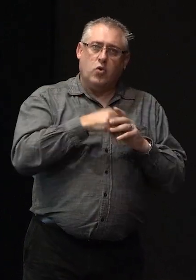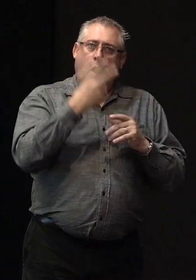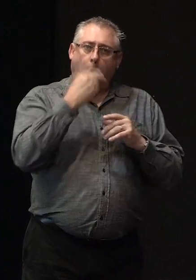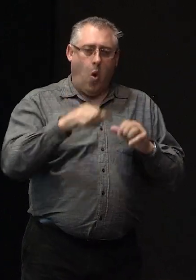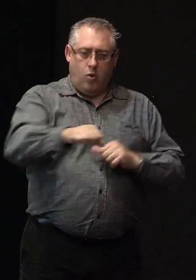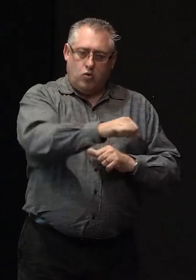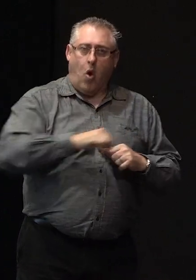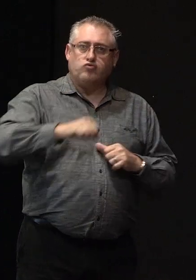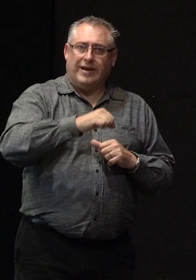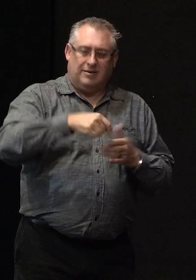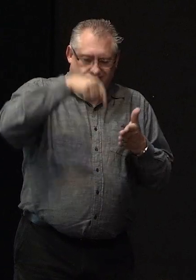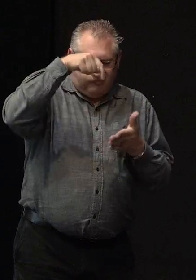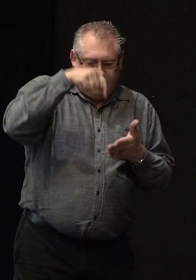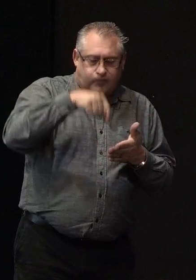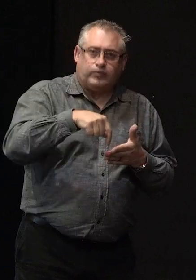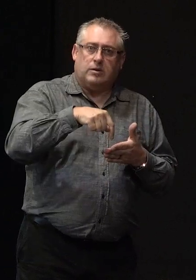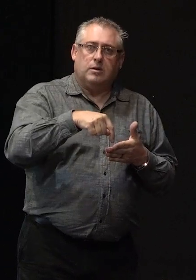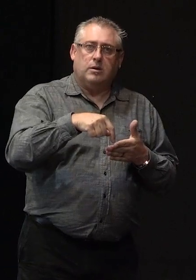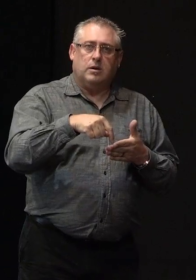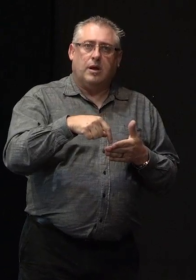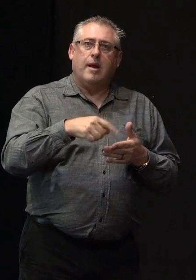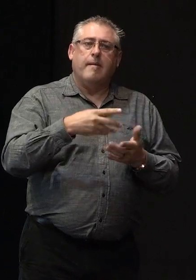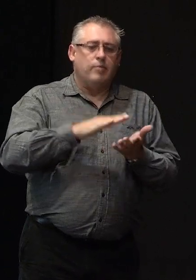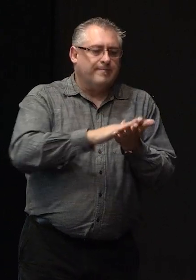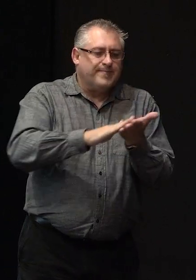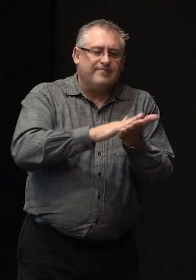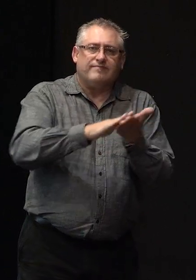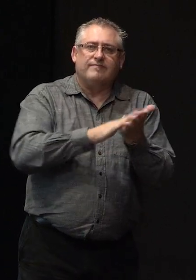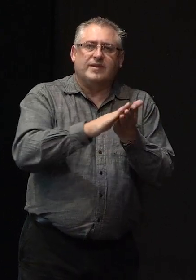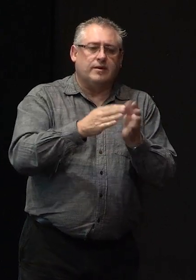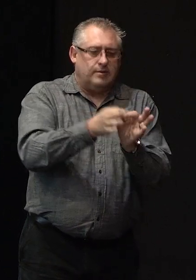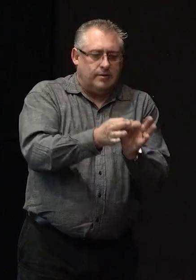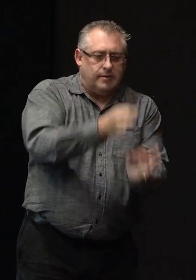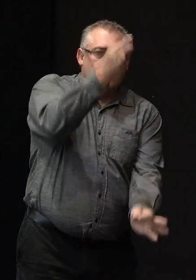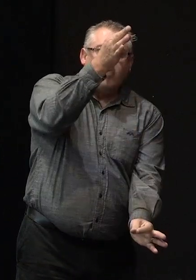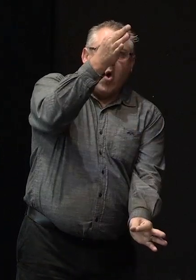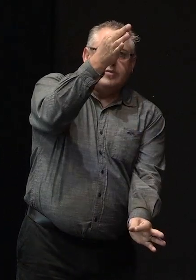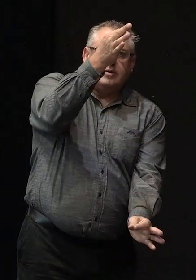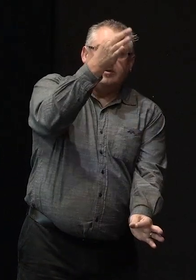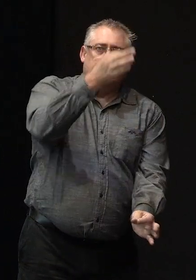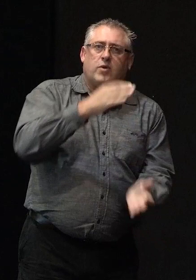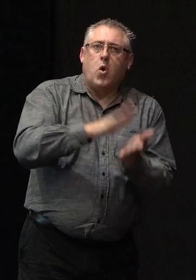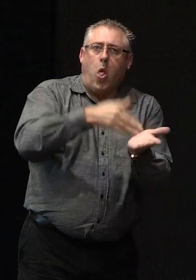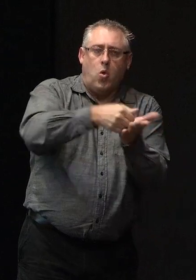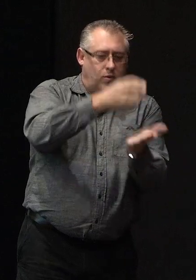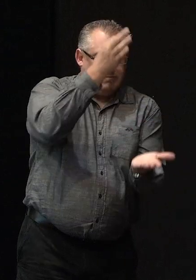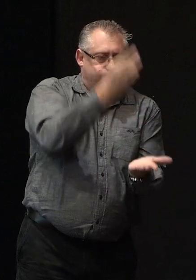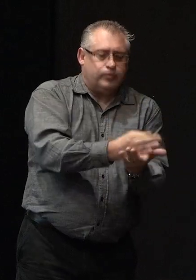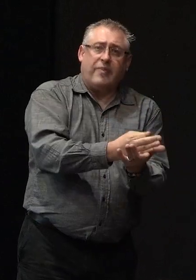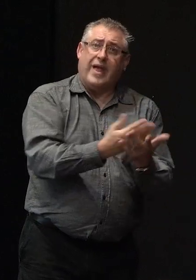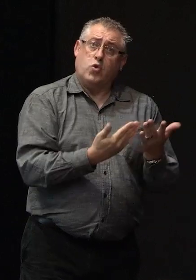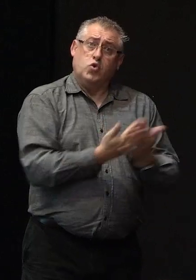concrete foundations and epoxy resin rods and then the new part that's been